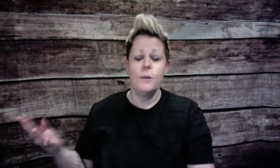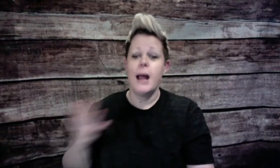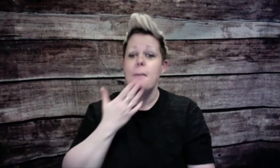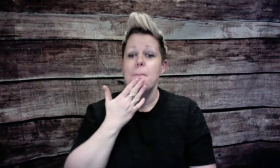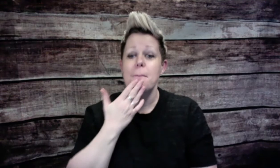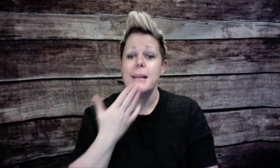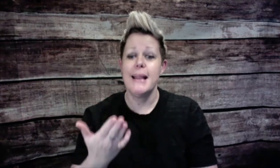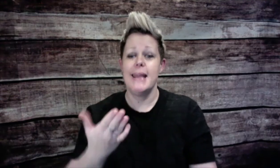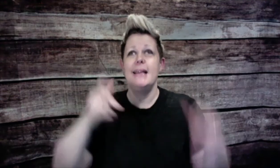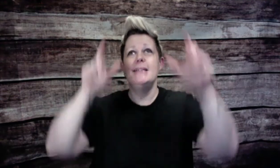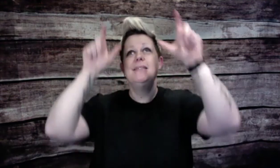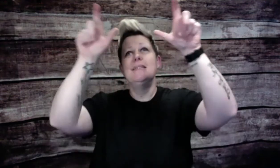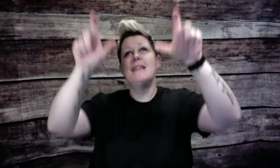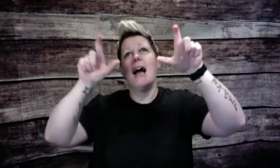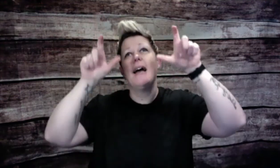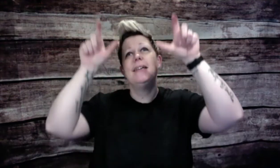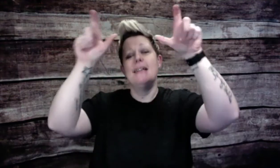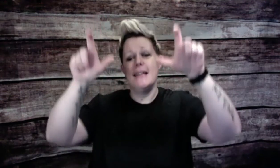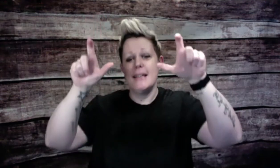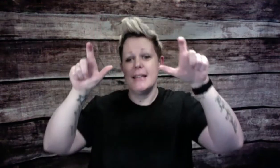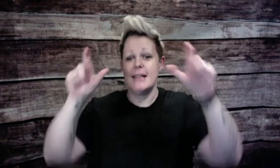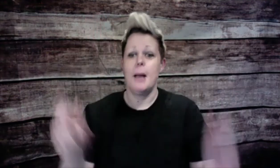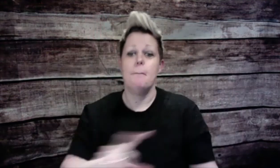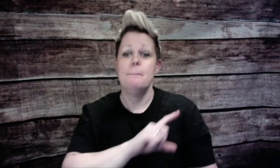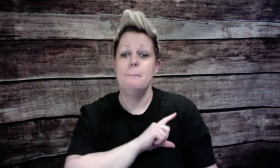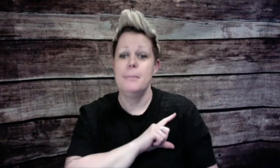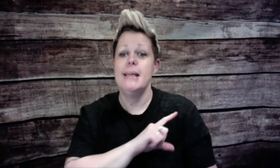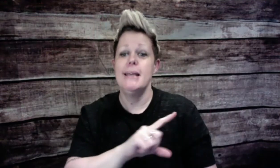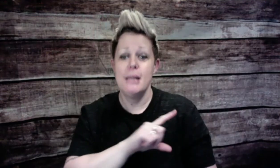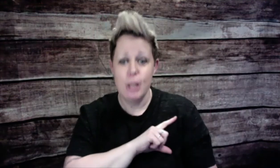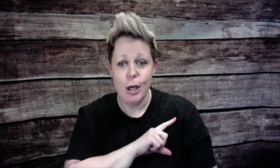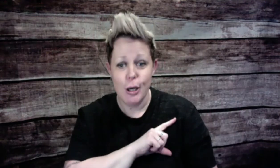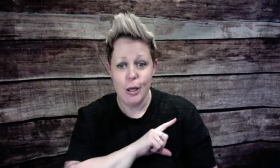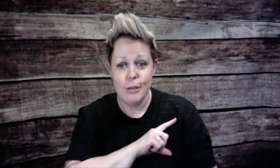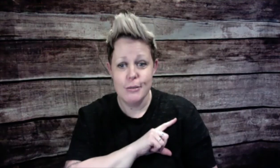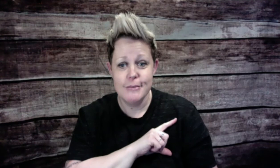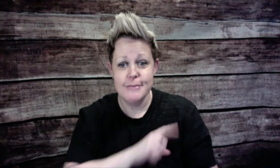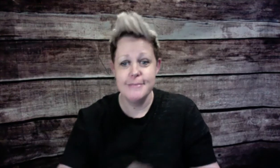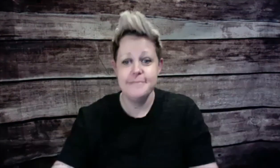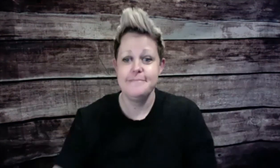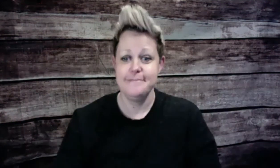please stay here. Because. As. As. you.